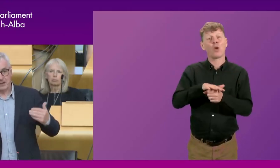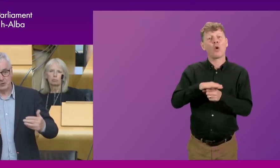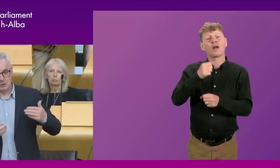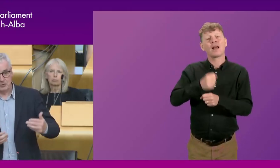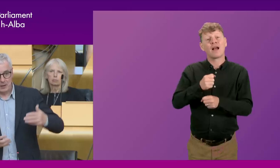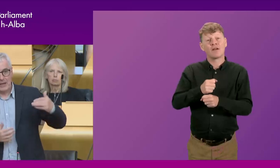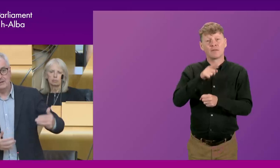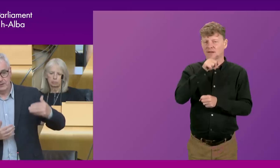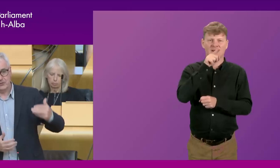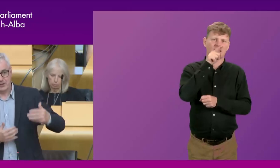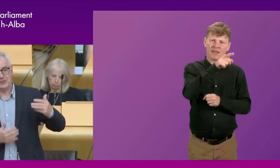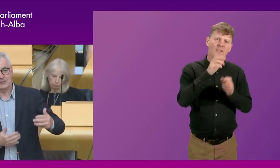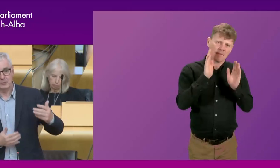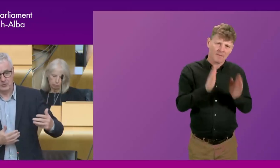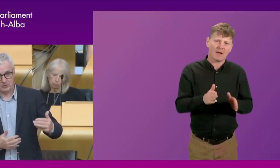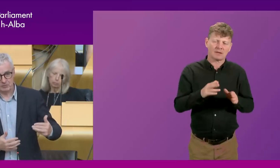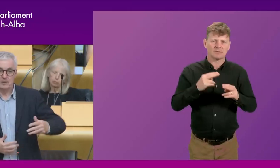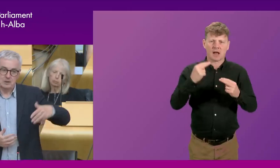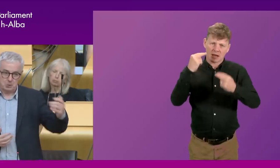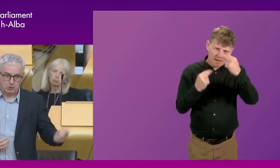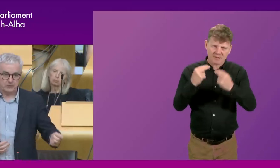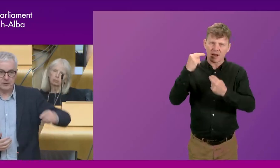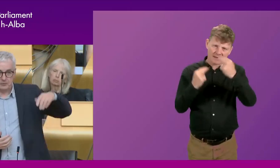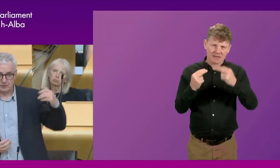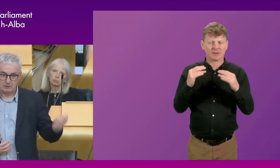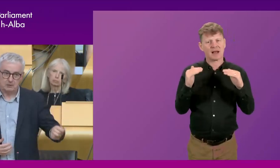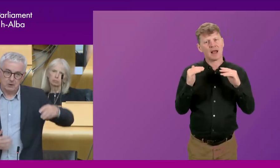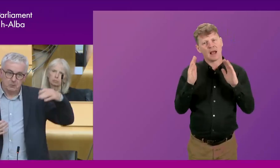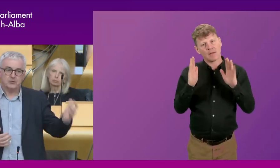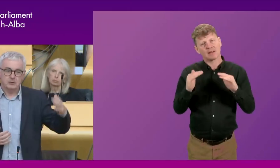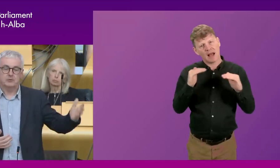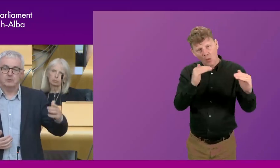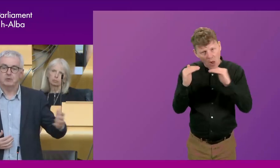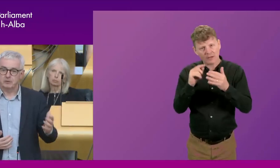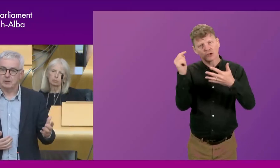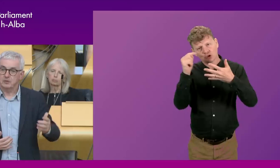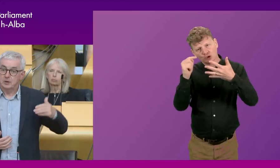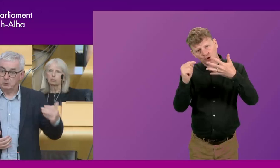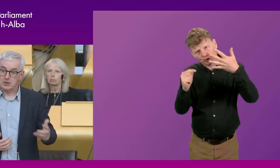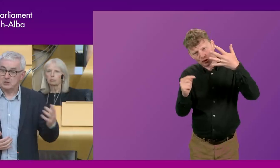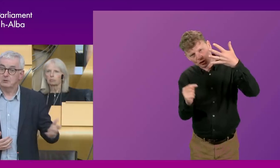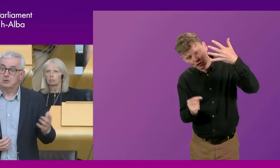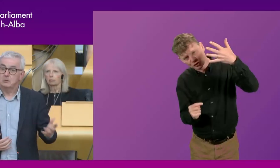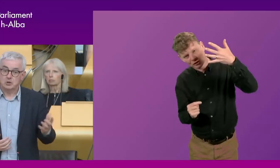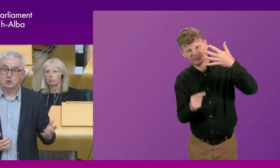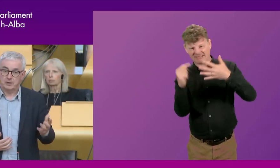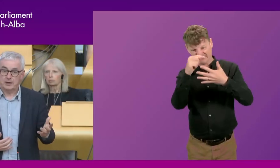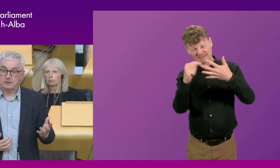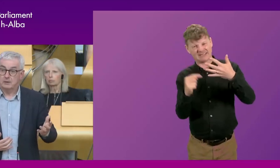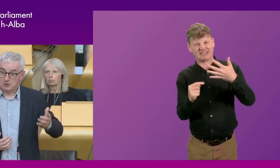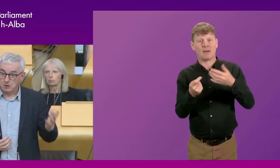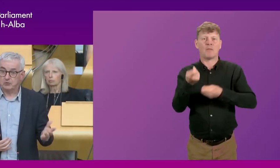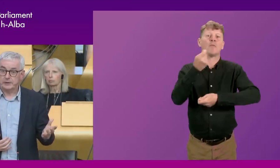they have to go through endless assessments of equalities, you know, a whole series of different things, which actually are a huge